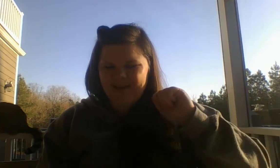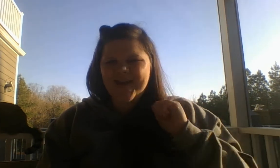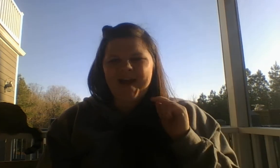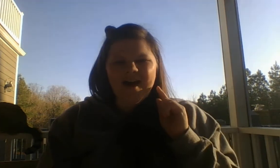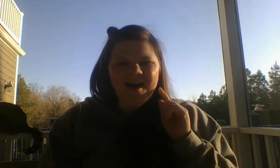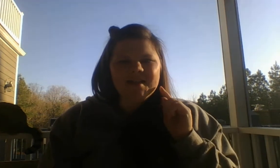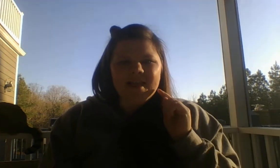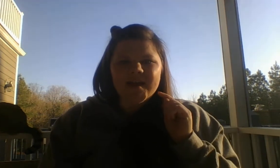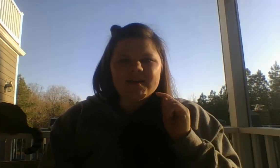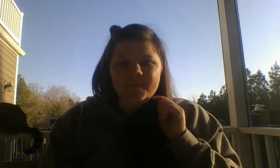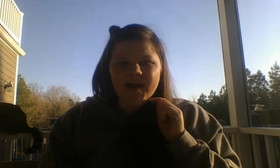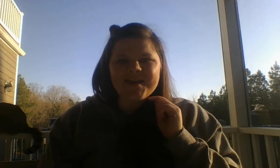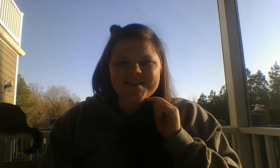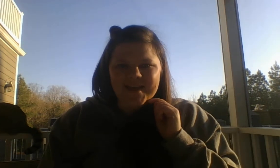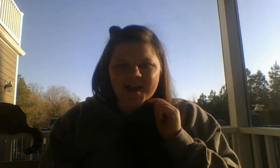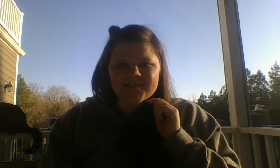I like my class.